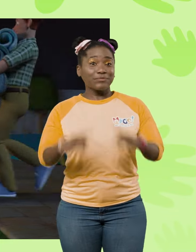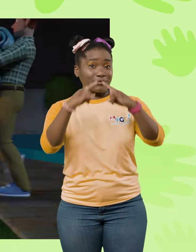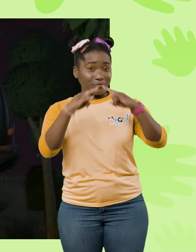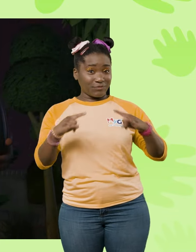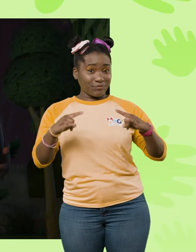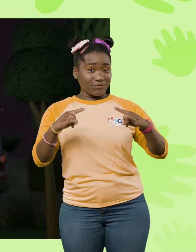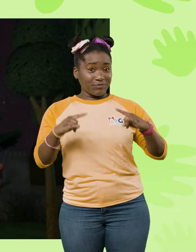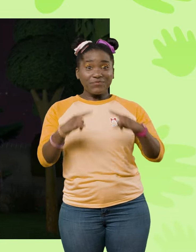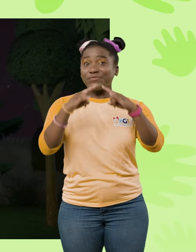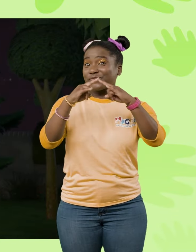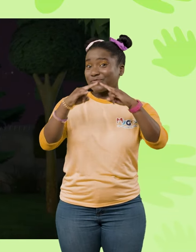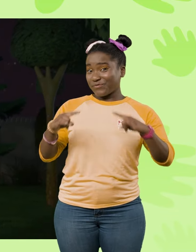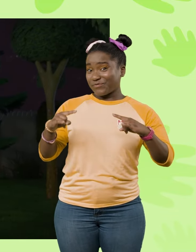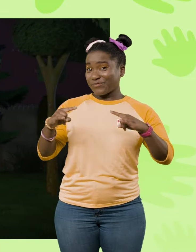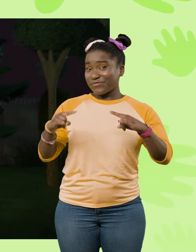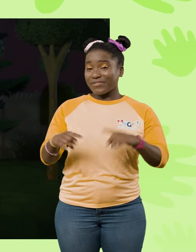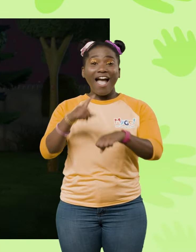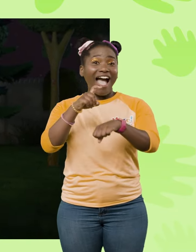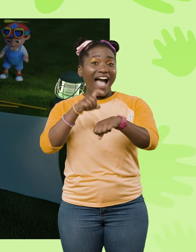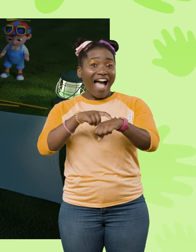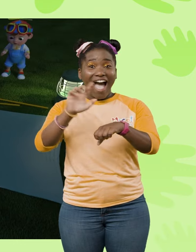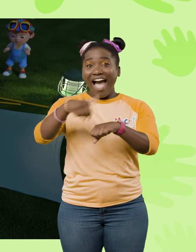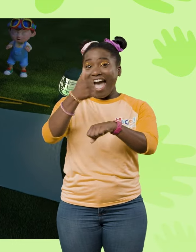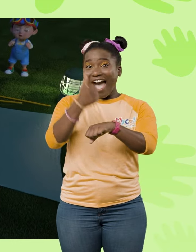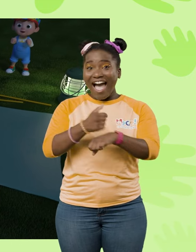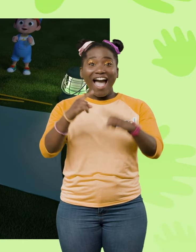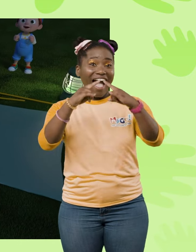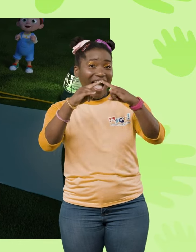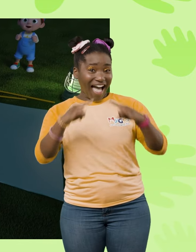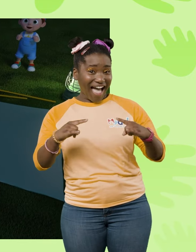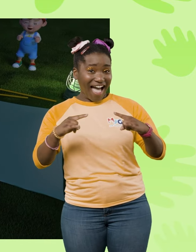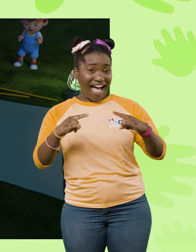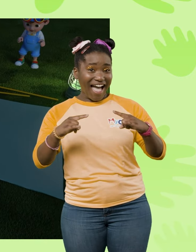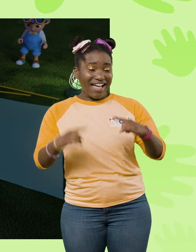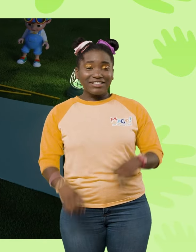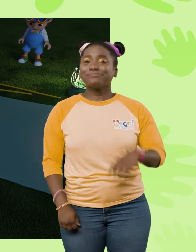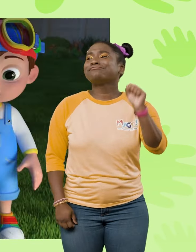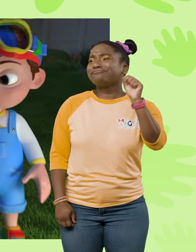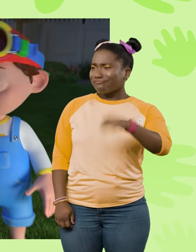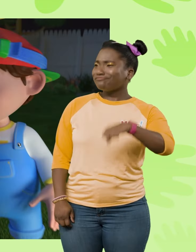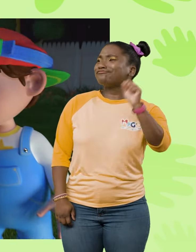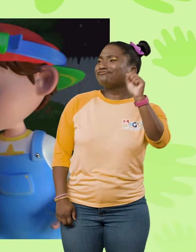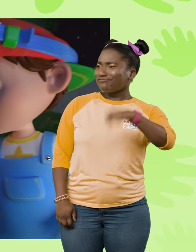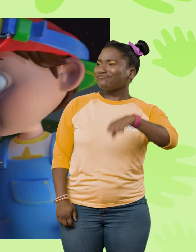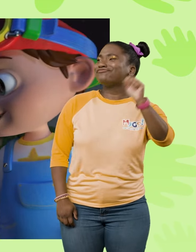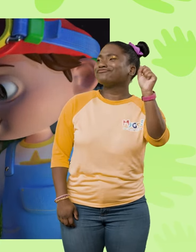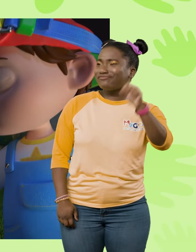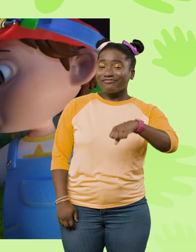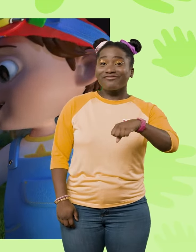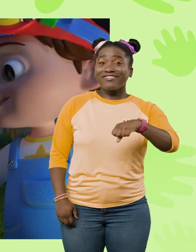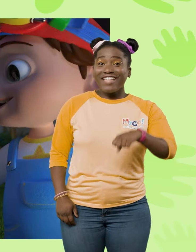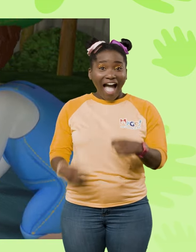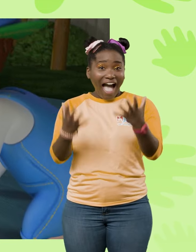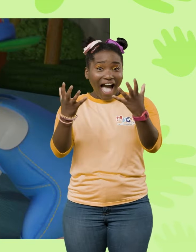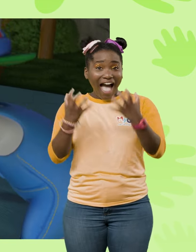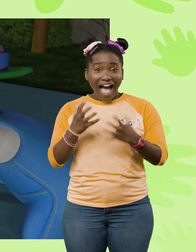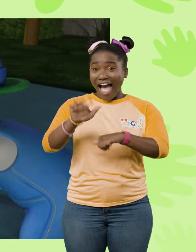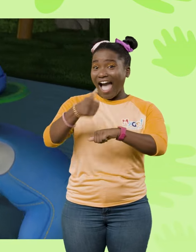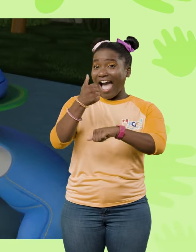Tent, tent, it's time to build the tent. Yes, yes, yes, I want